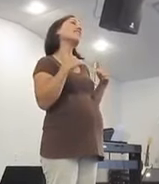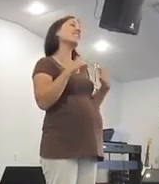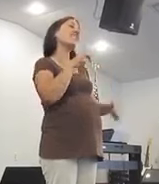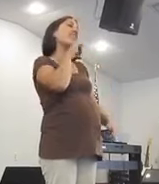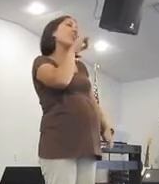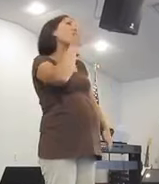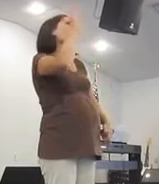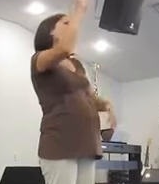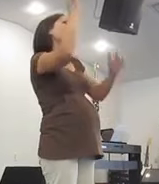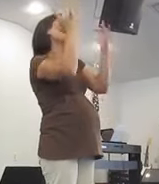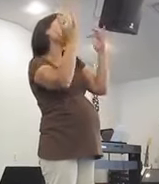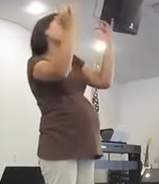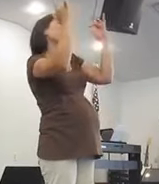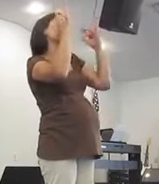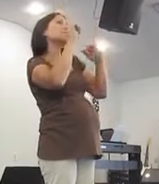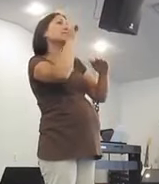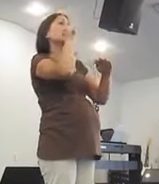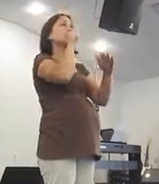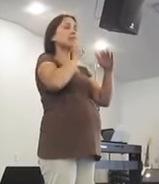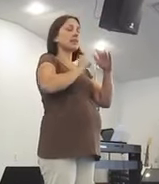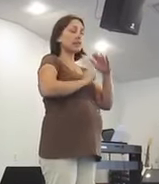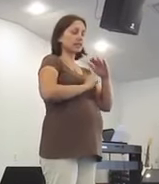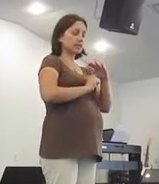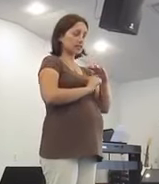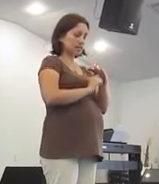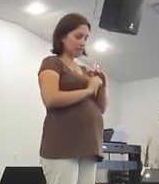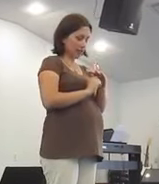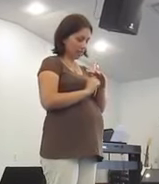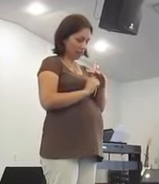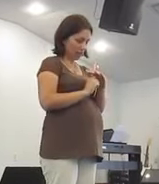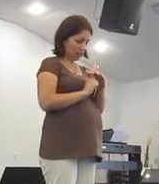are your mercies in disguise?